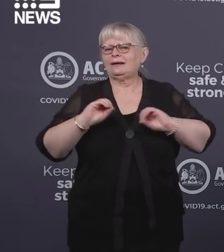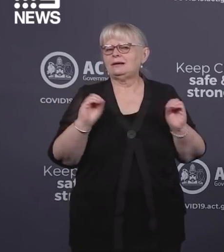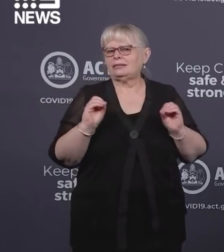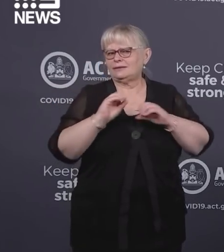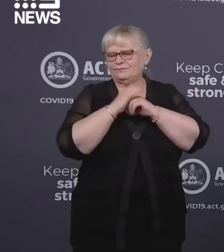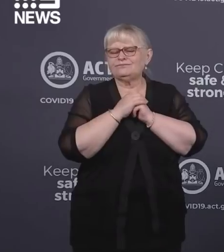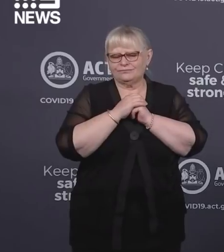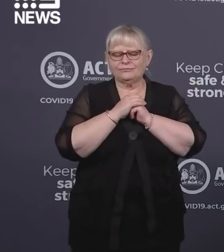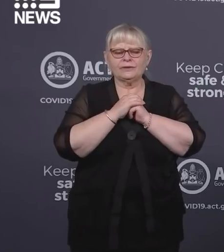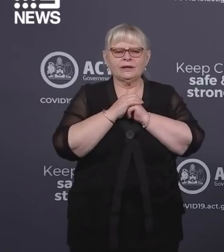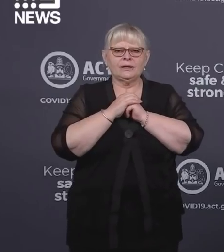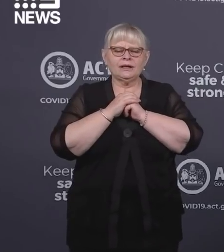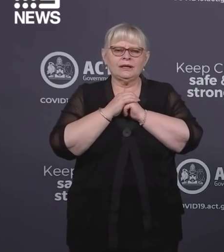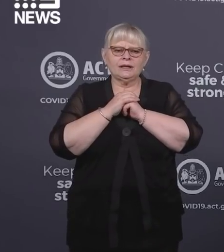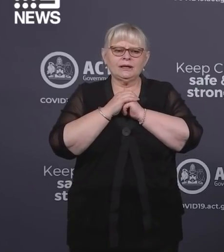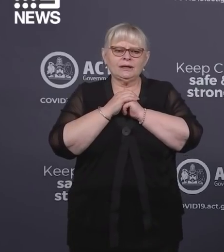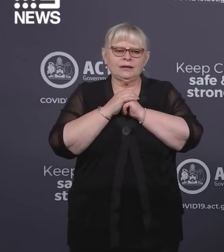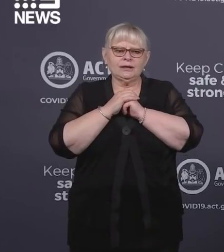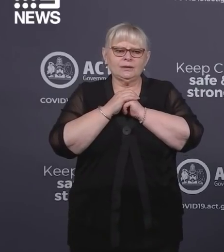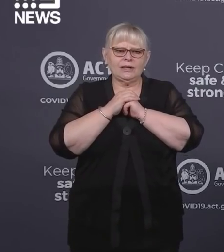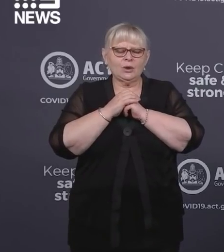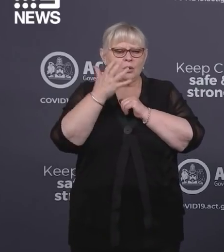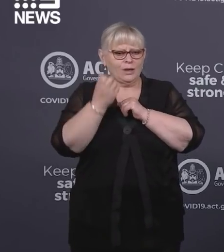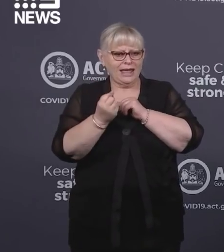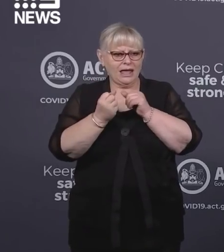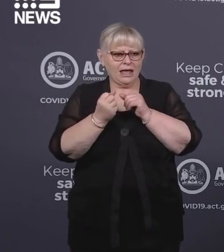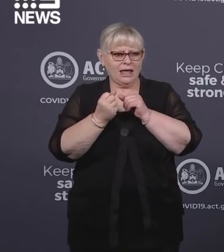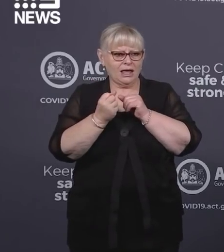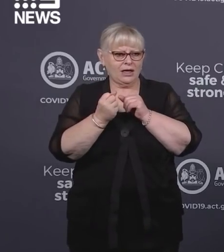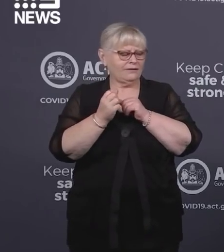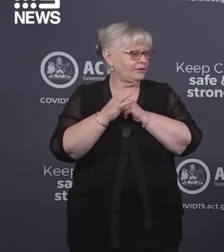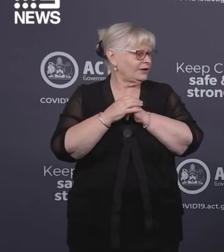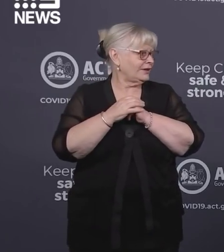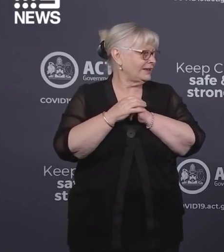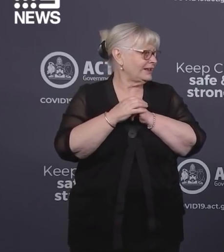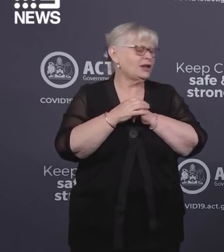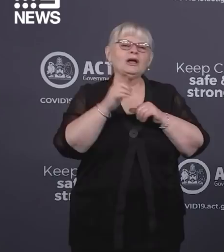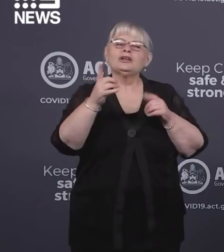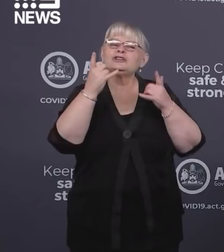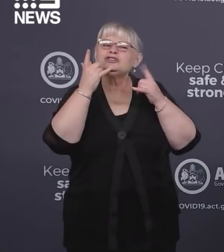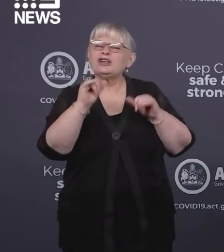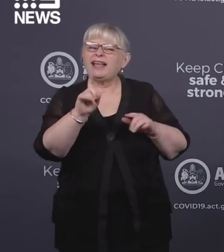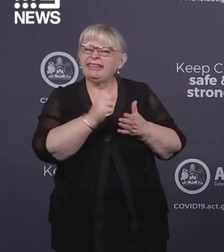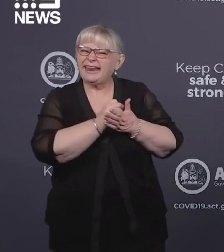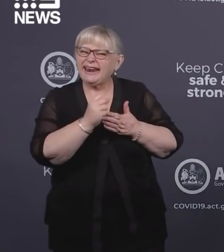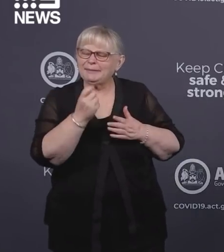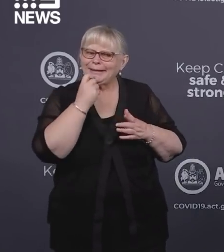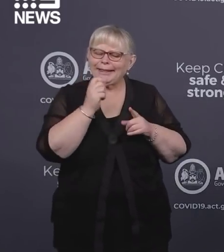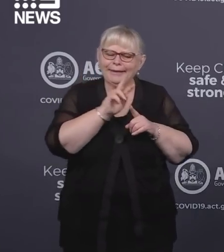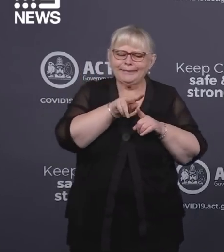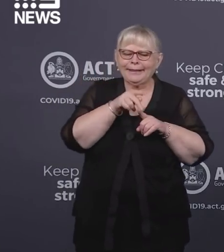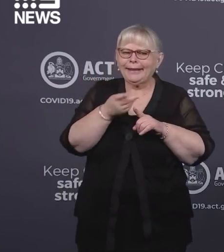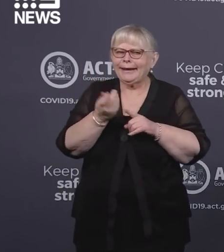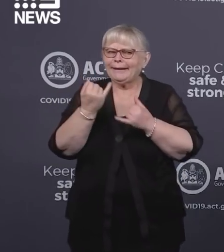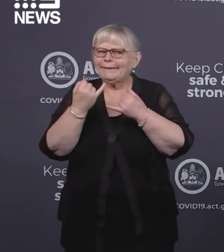Since our last update, we have over... Just let me check the numbers for you. I think they've been translated